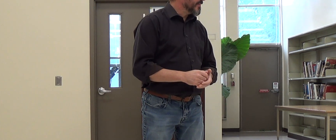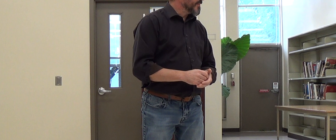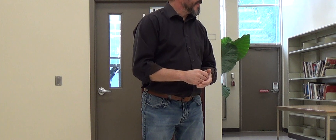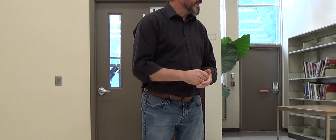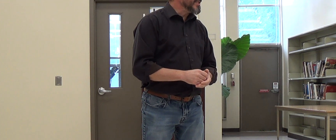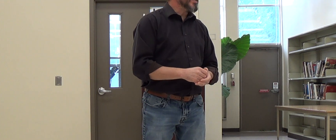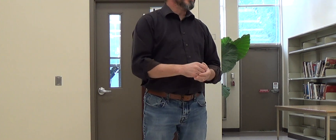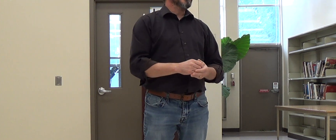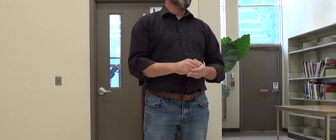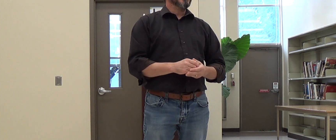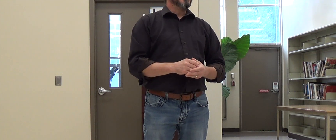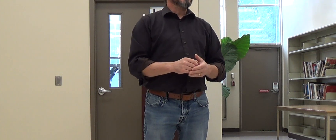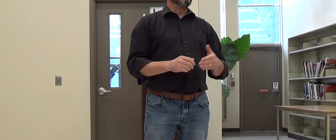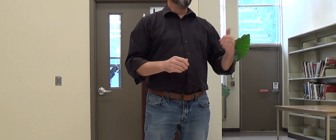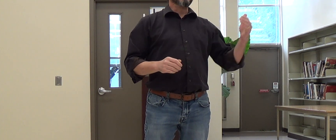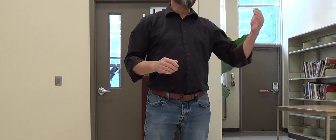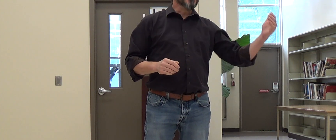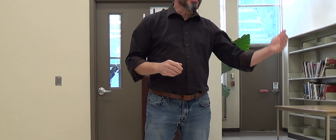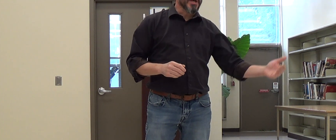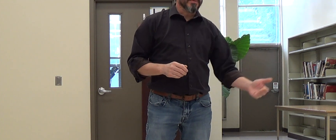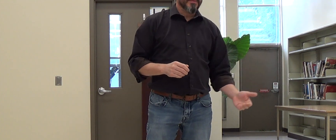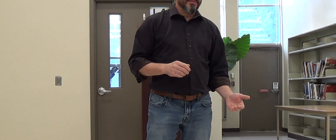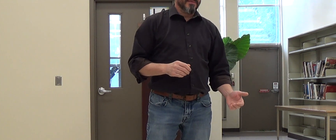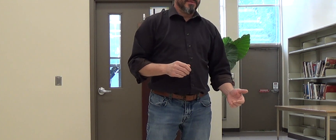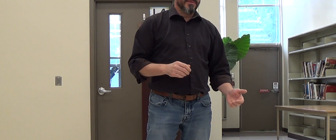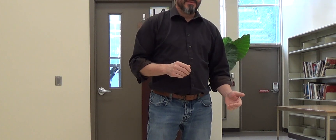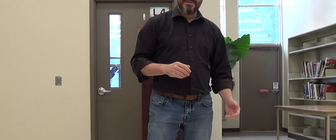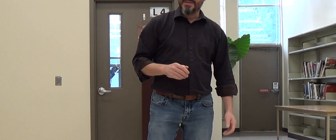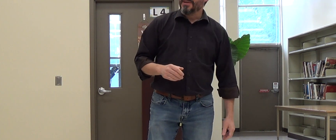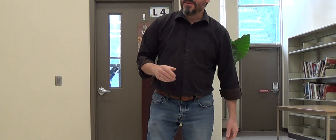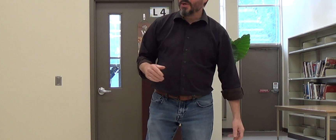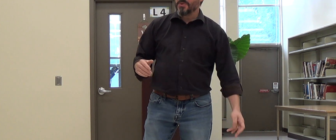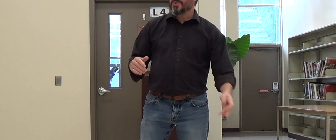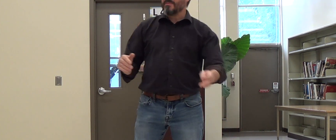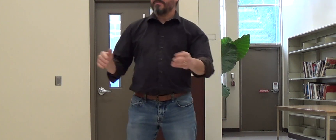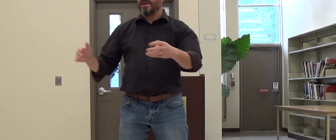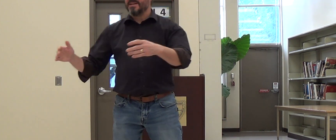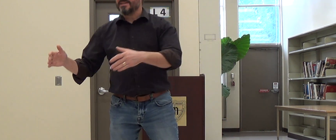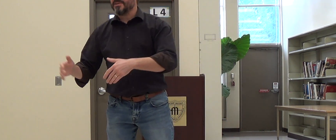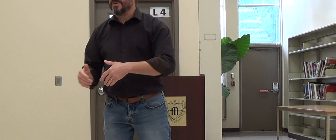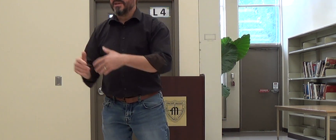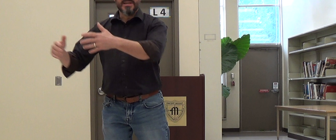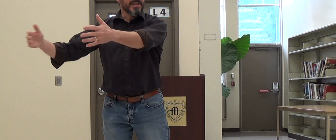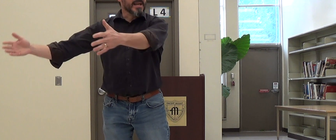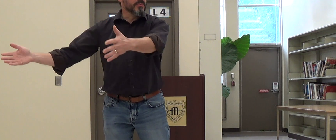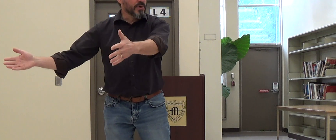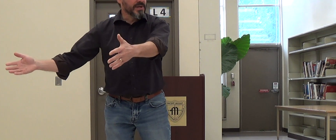He said, if you want to build a ship, Don't drum up men to collect wood,